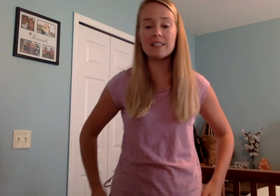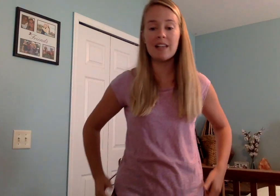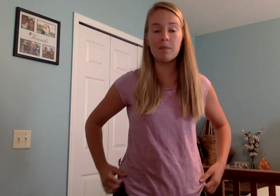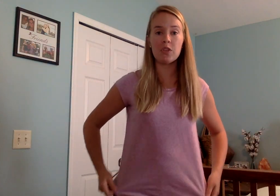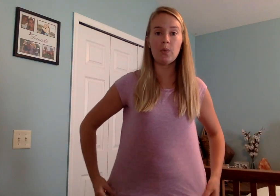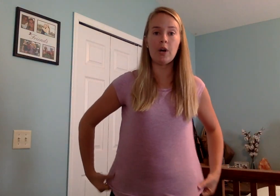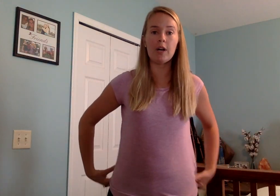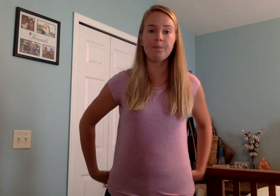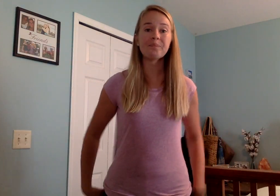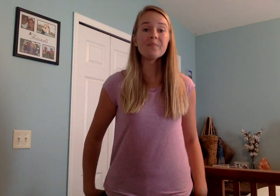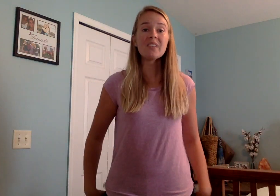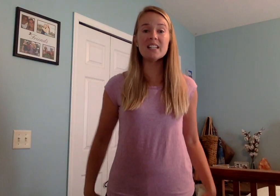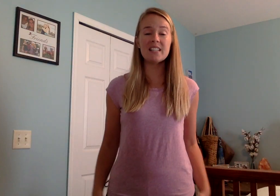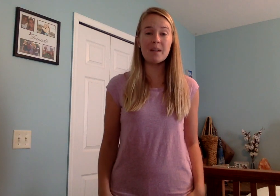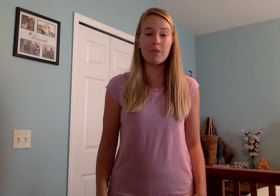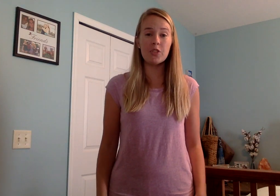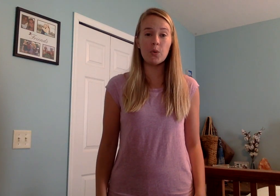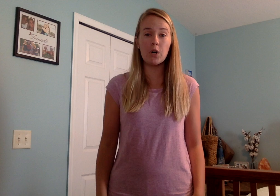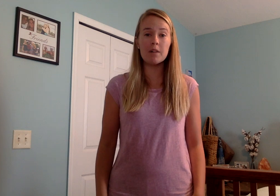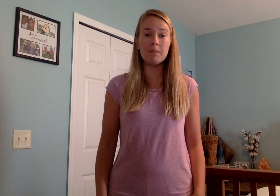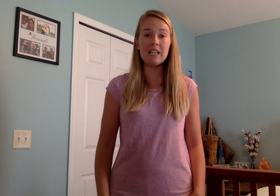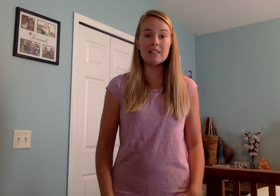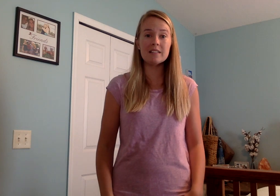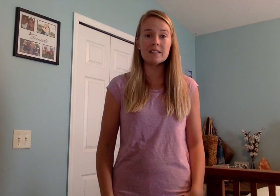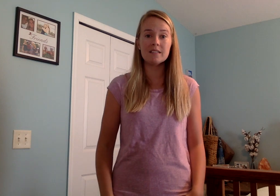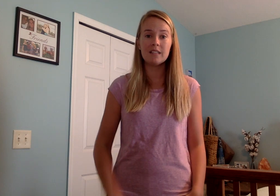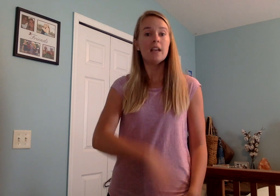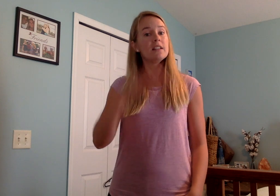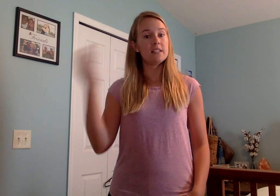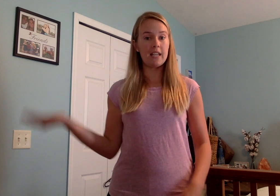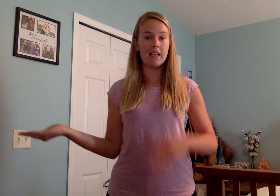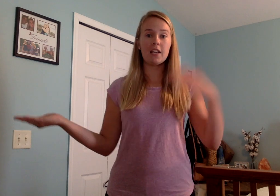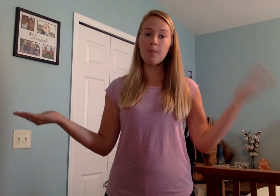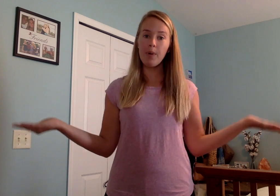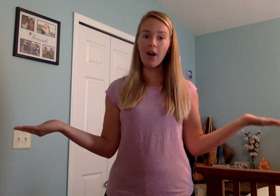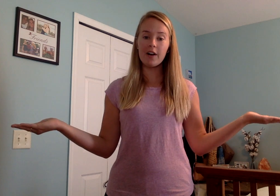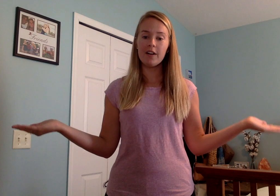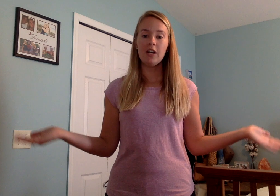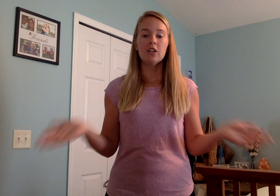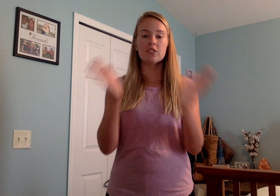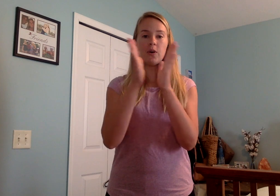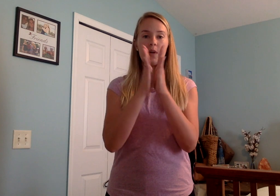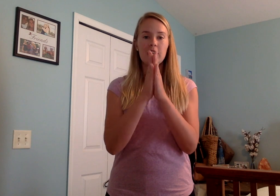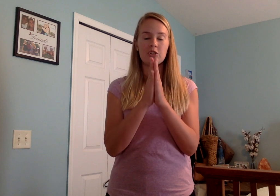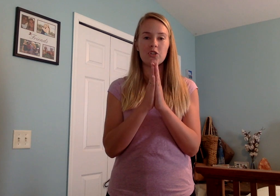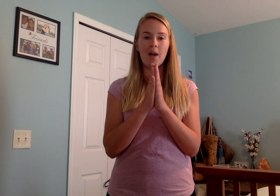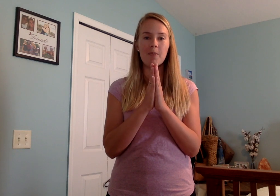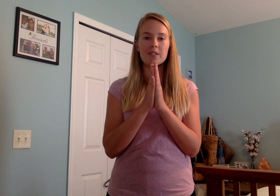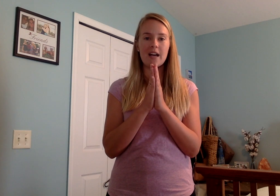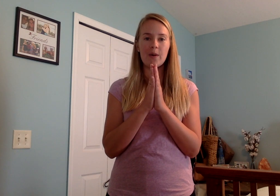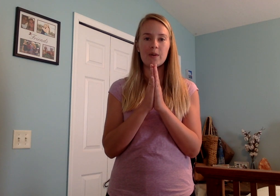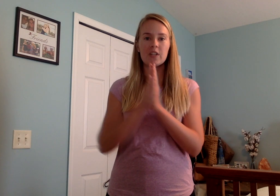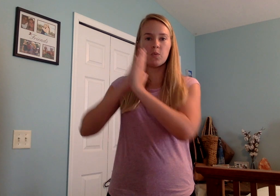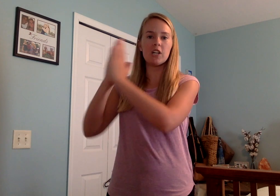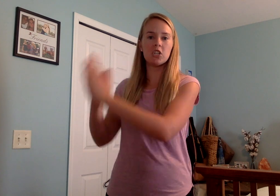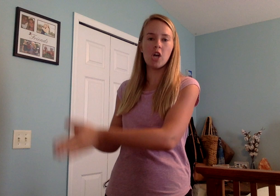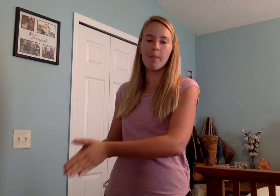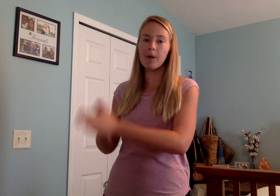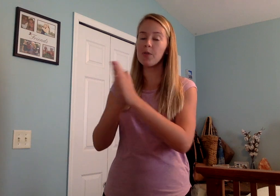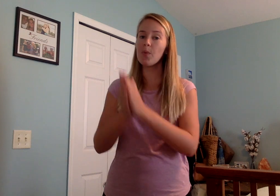segment the word. Segment the word means take it apart. So get your choppers out because we're going to chop up the